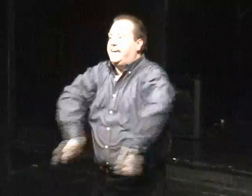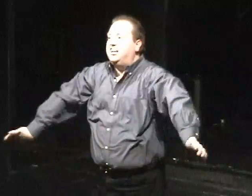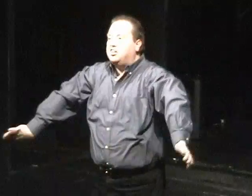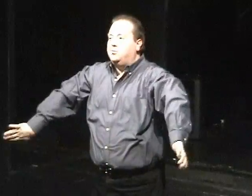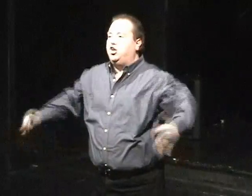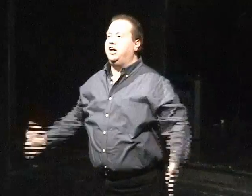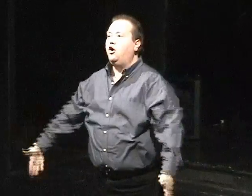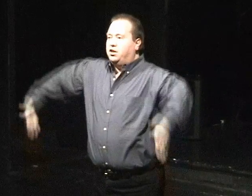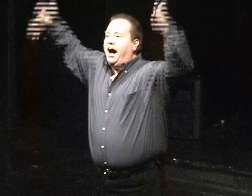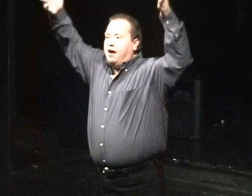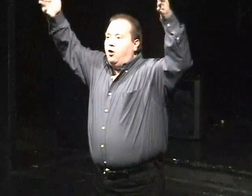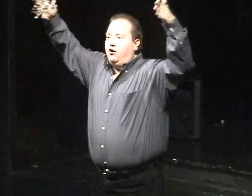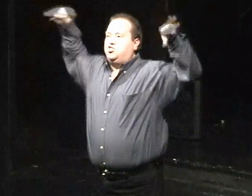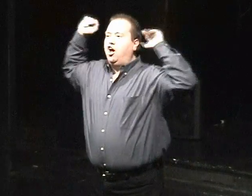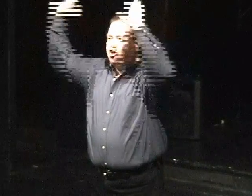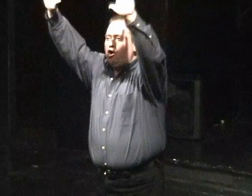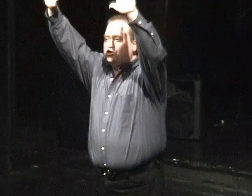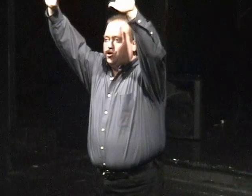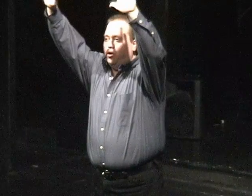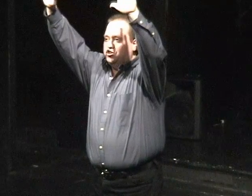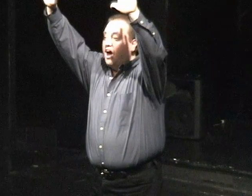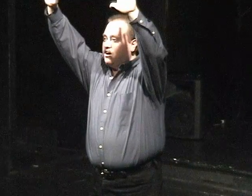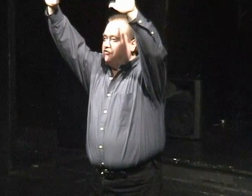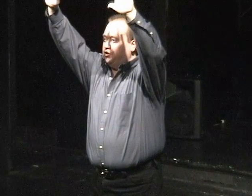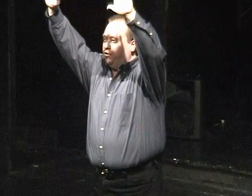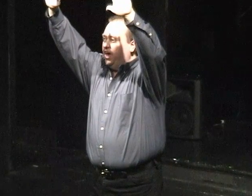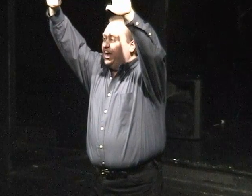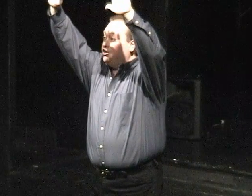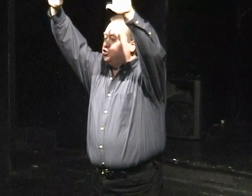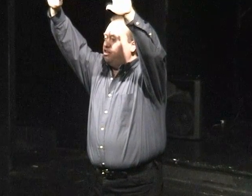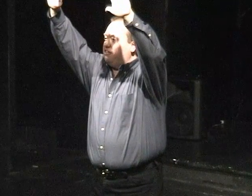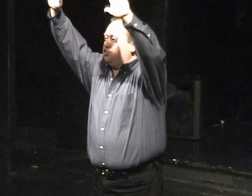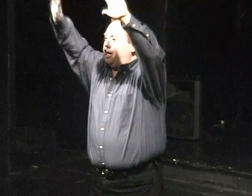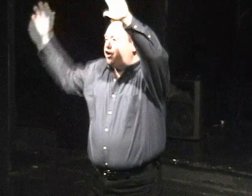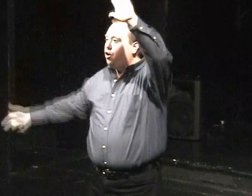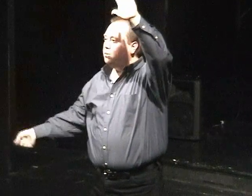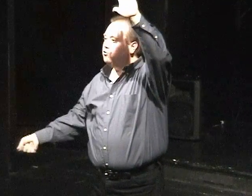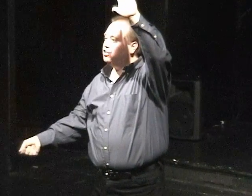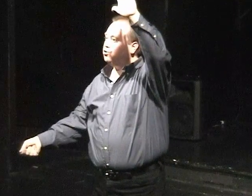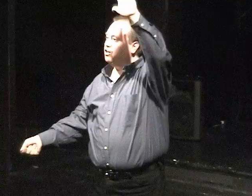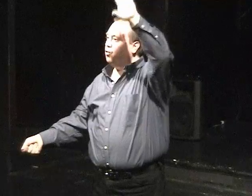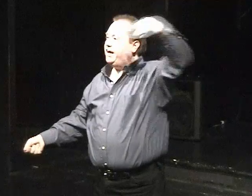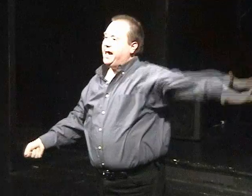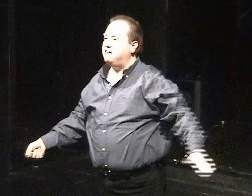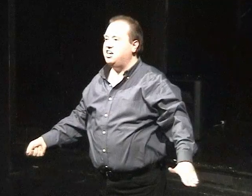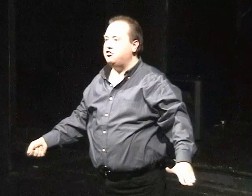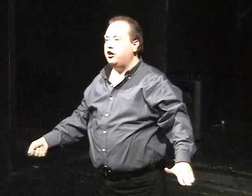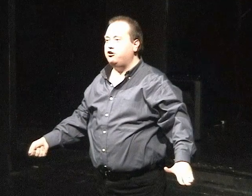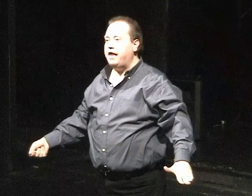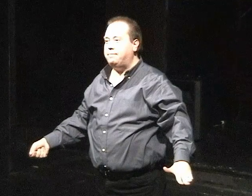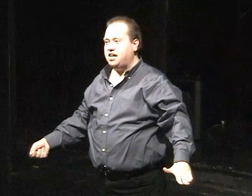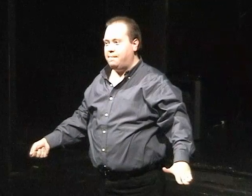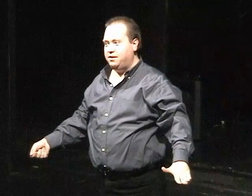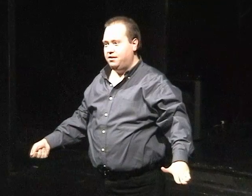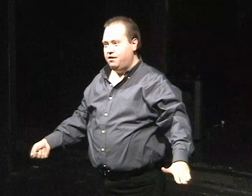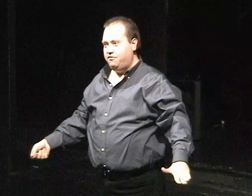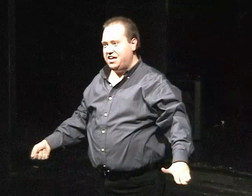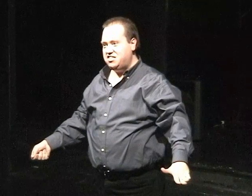gated community with high walls, closed doors, comfortable in a cushioned leather chair, remote control in one hand, the other on your laptop, face